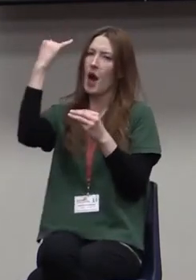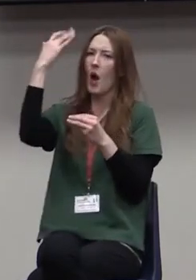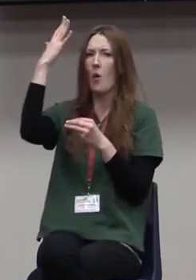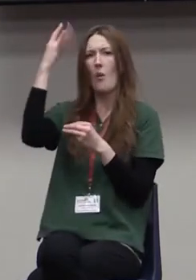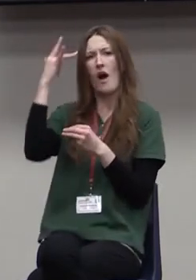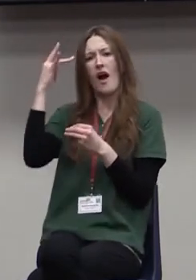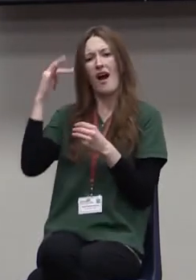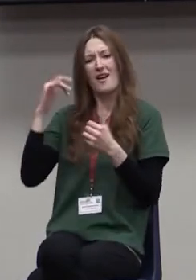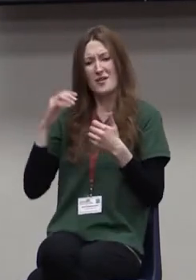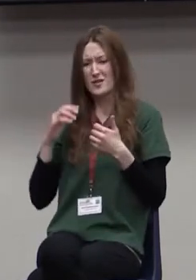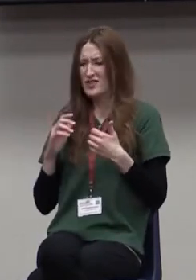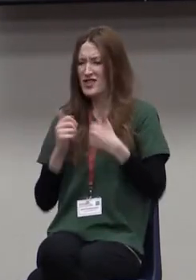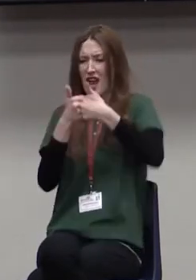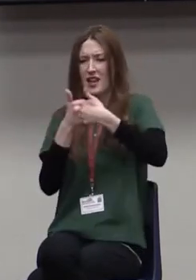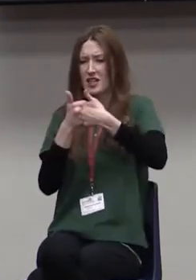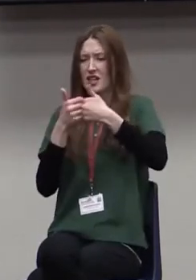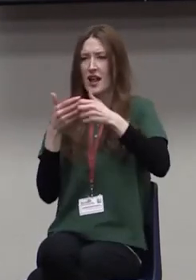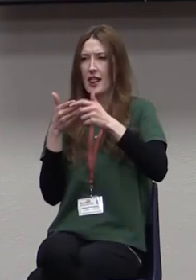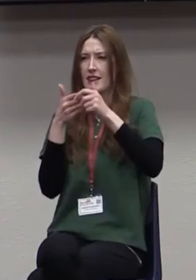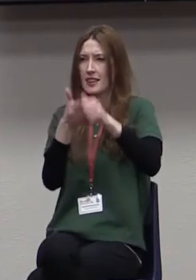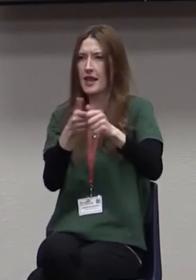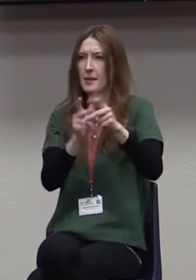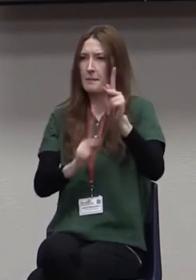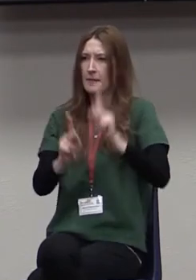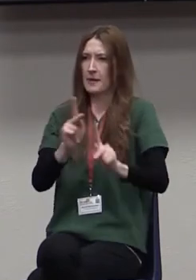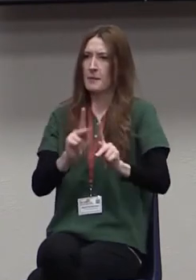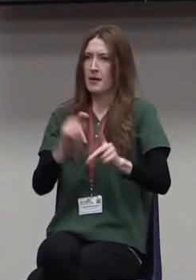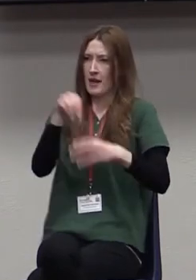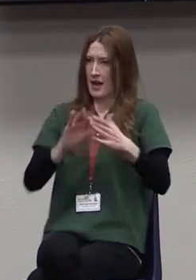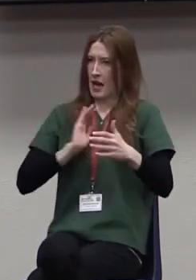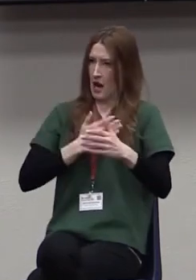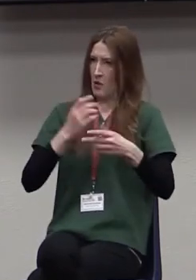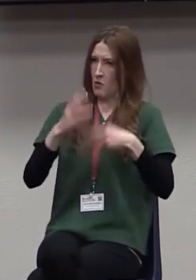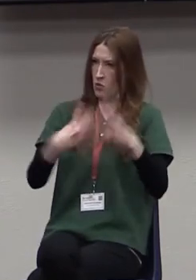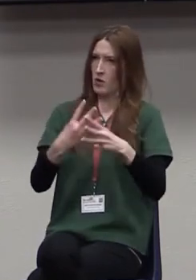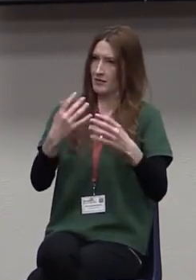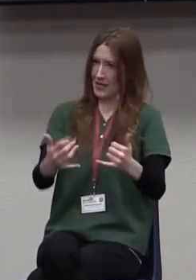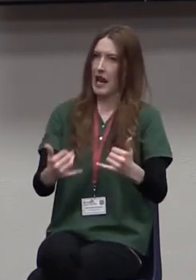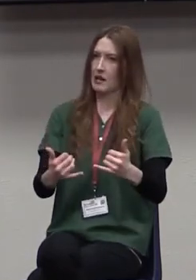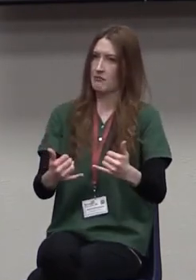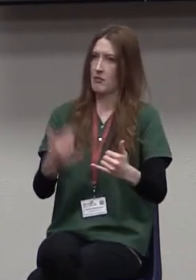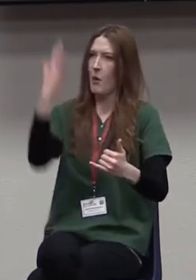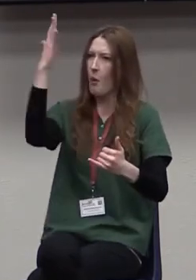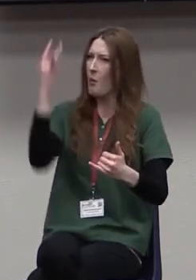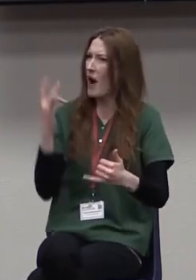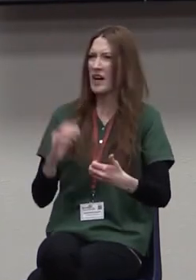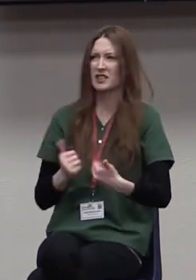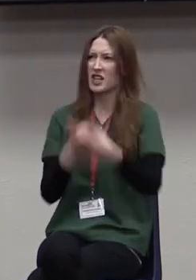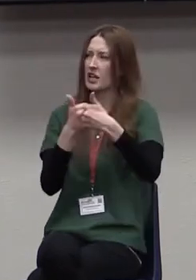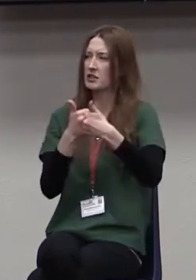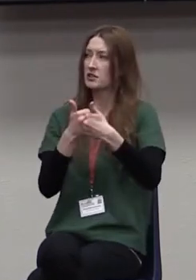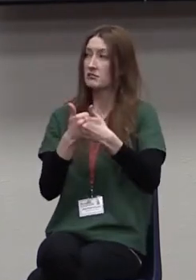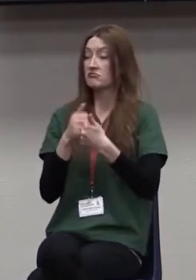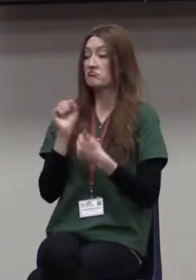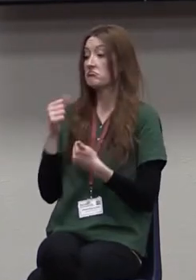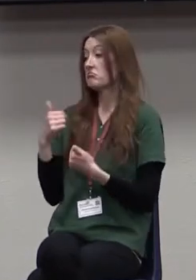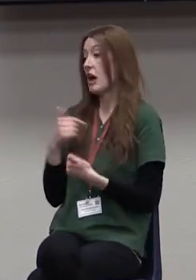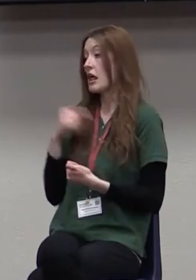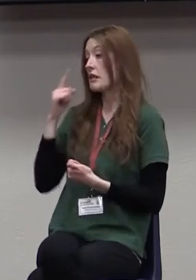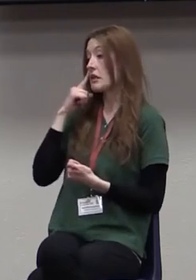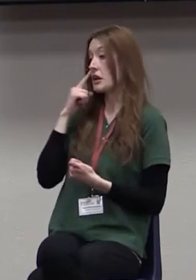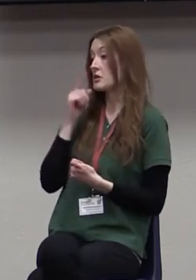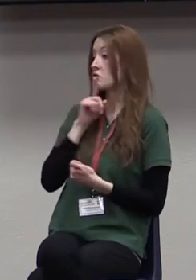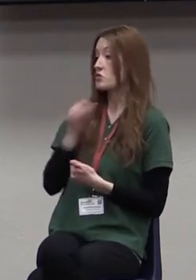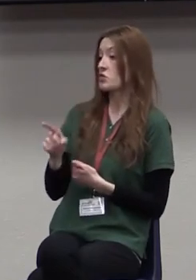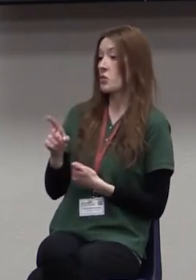challenging to lead people in our world today. And I think it's true of leading people